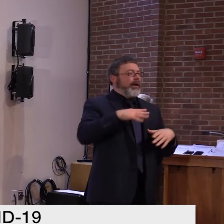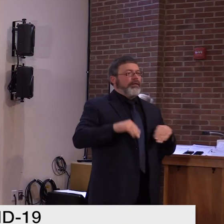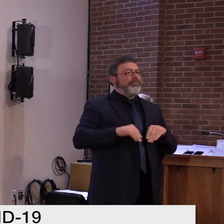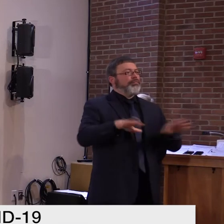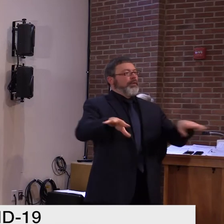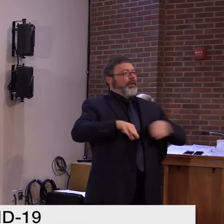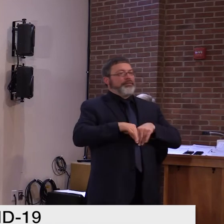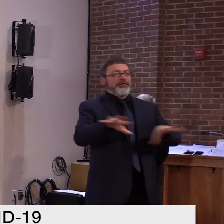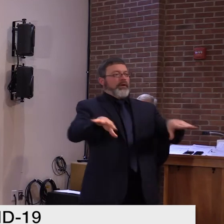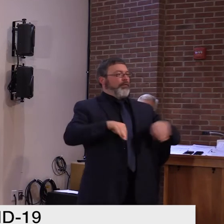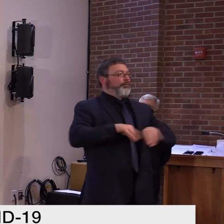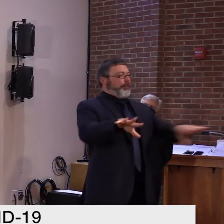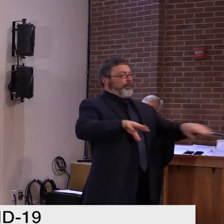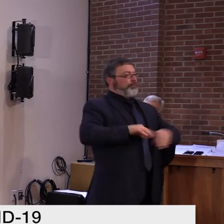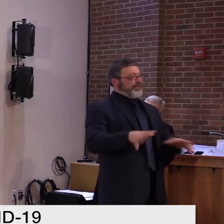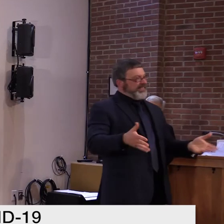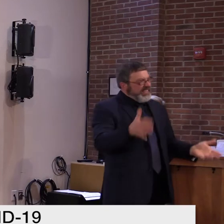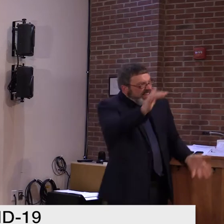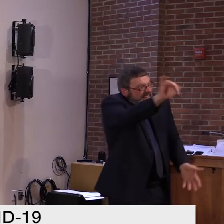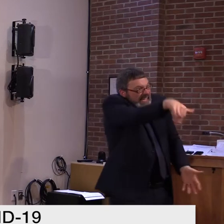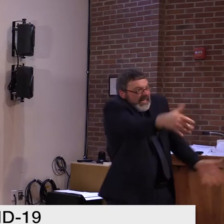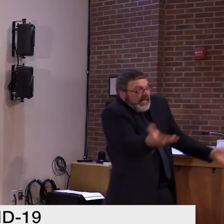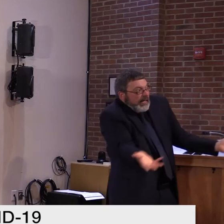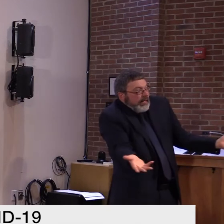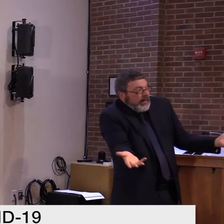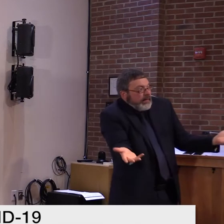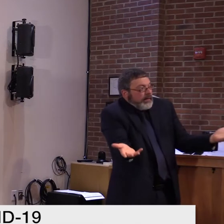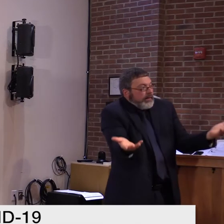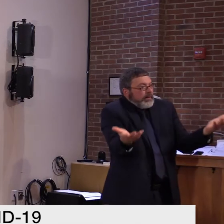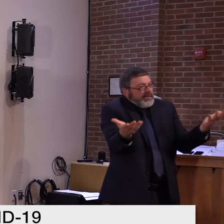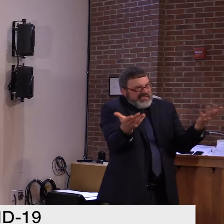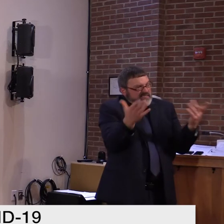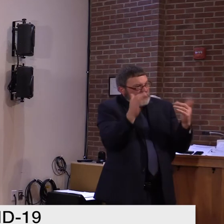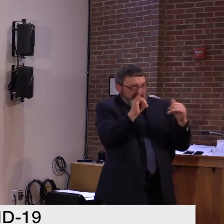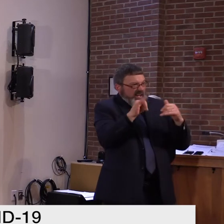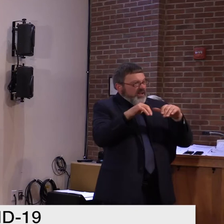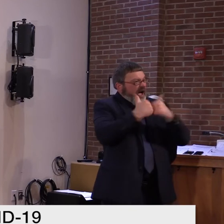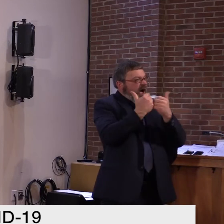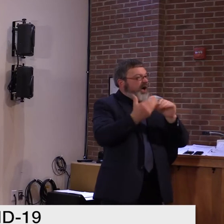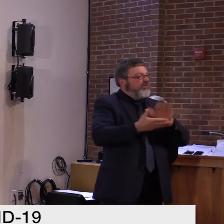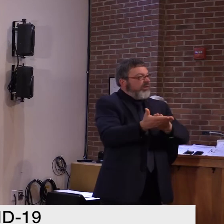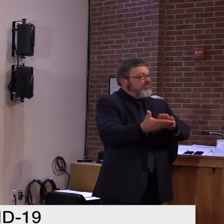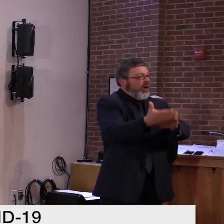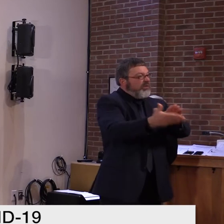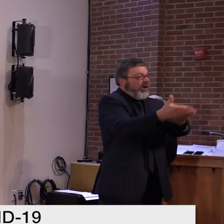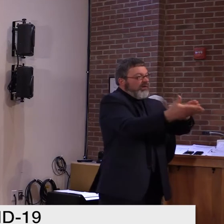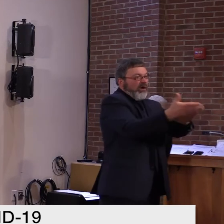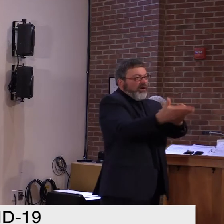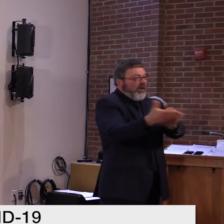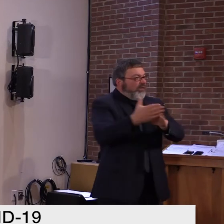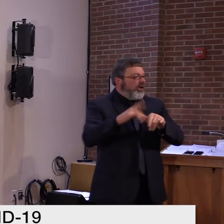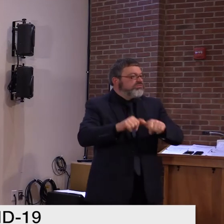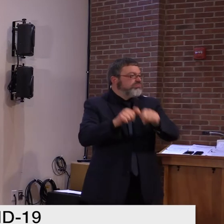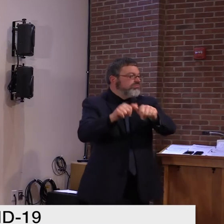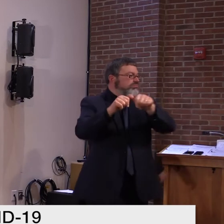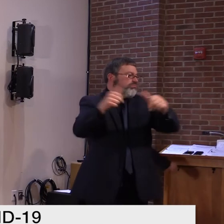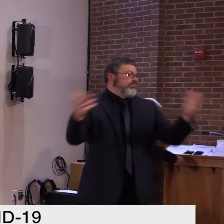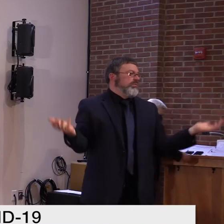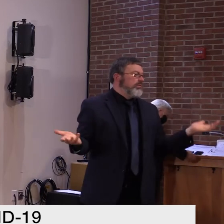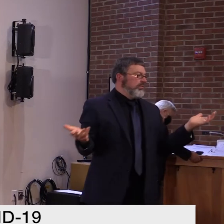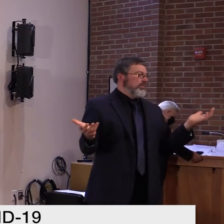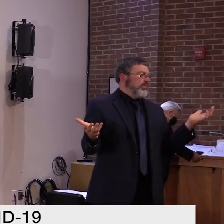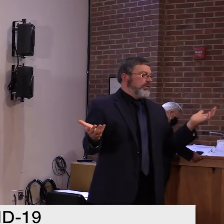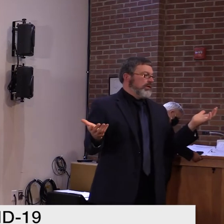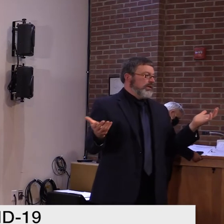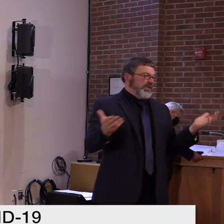I think we're seeing the impact of that as well. So very multifactorial. But, um, the fact of the matter is there's